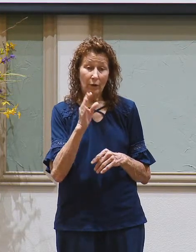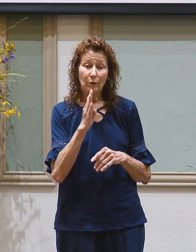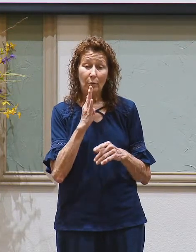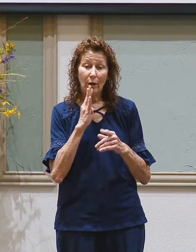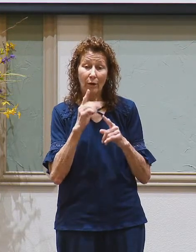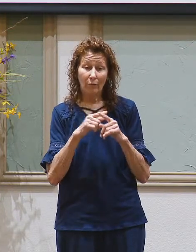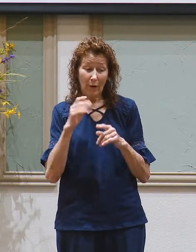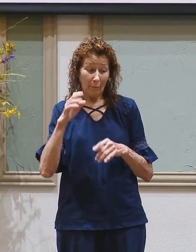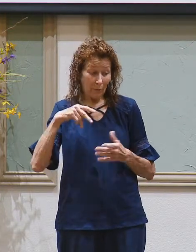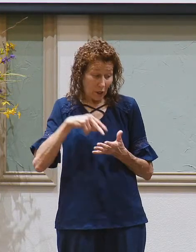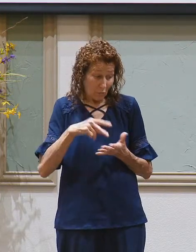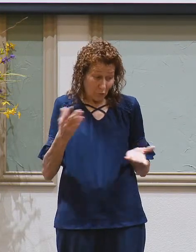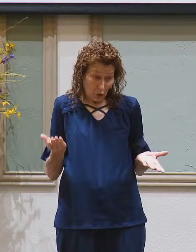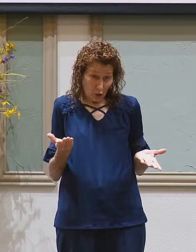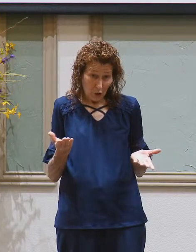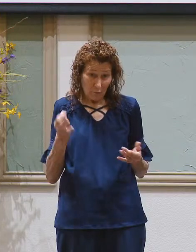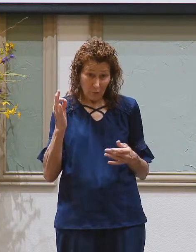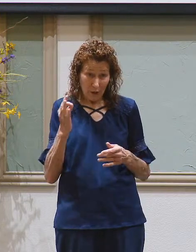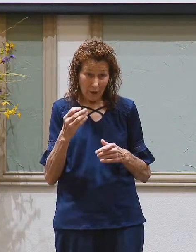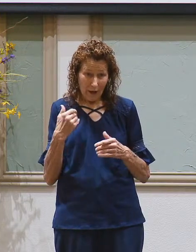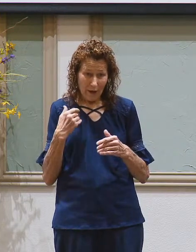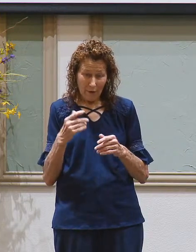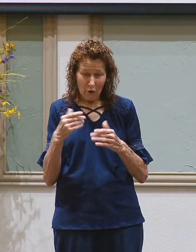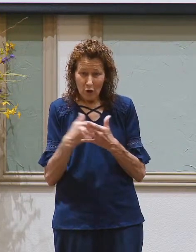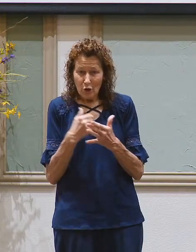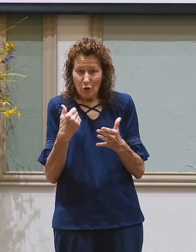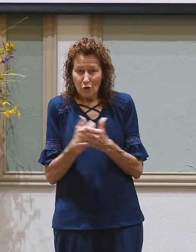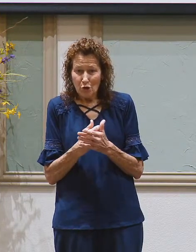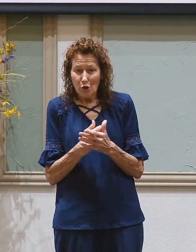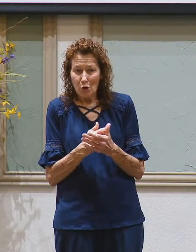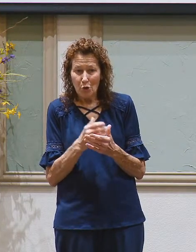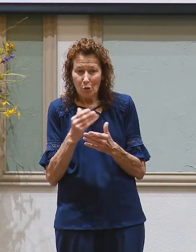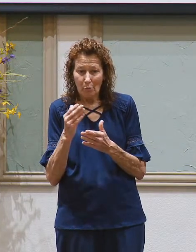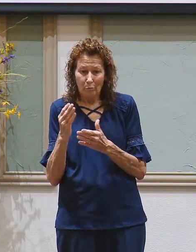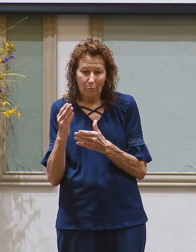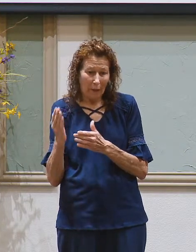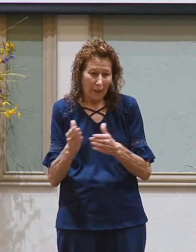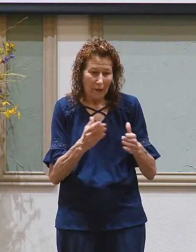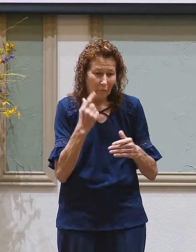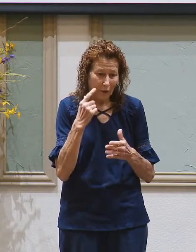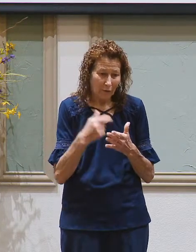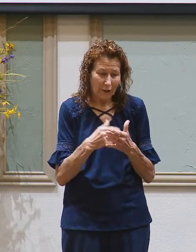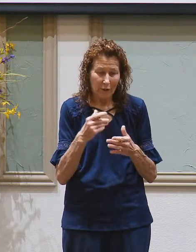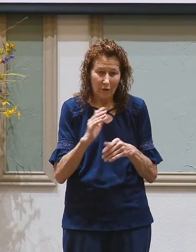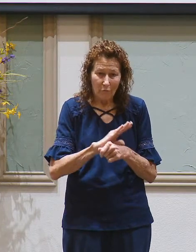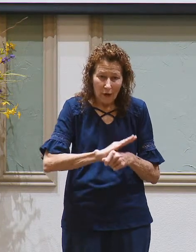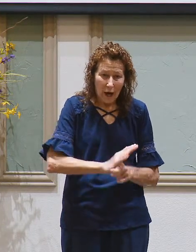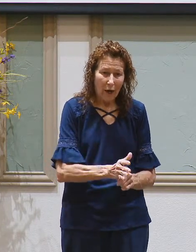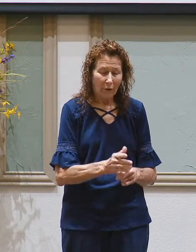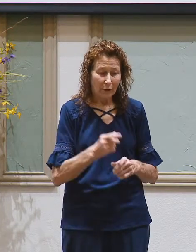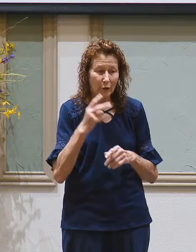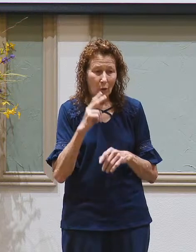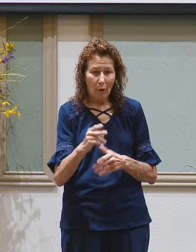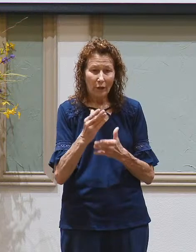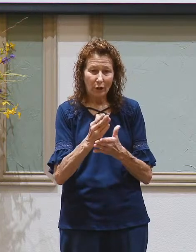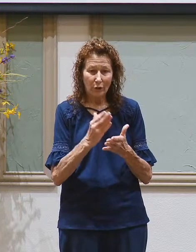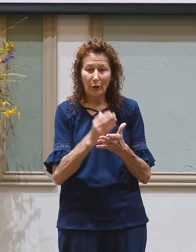they? Man, we've got a whole new vernacular with this technology thing going on. Watch the sermon tonight.